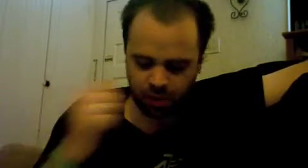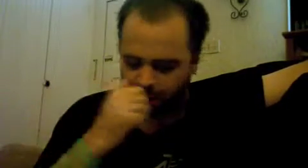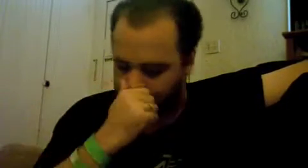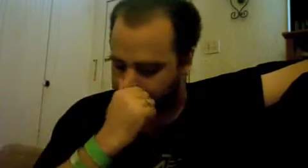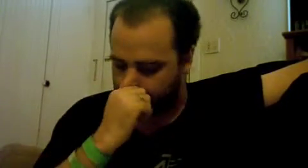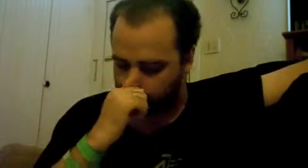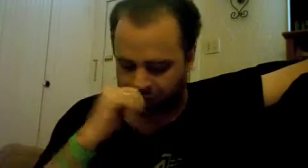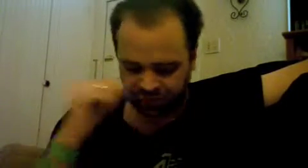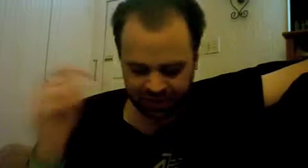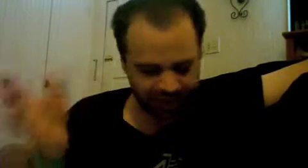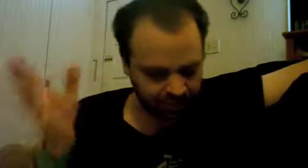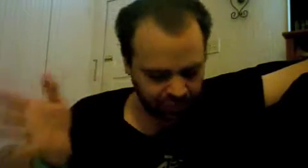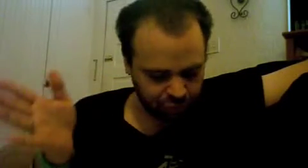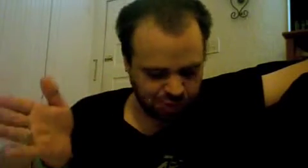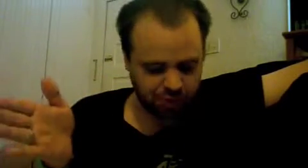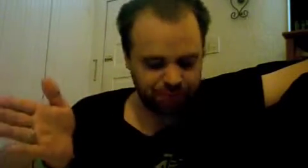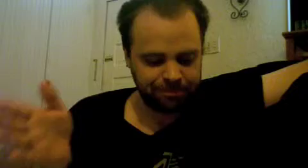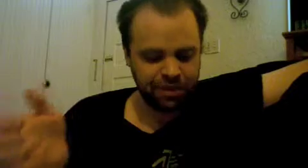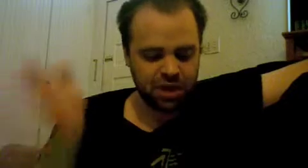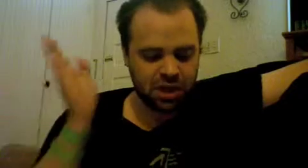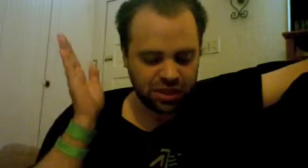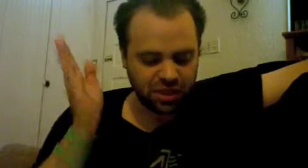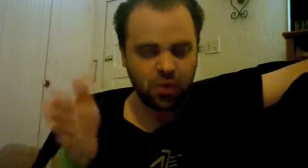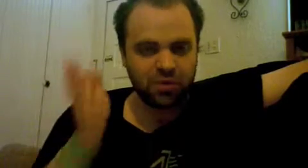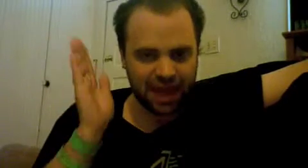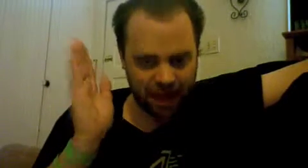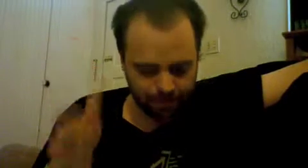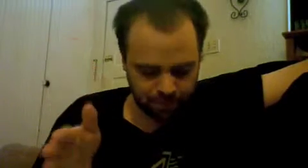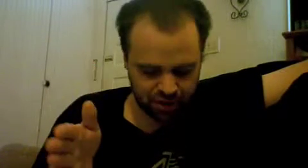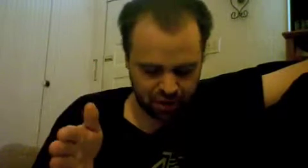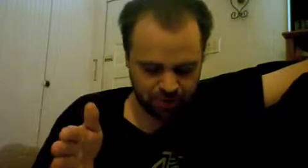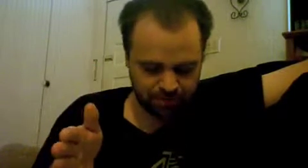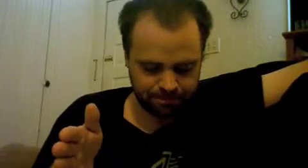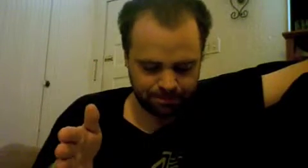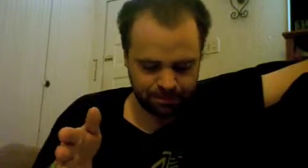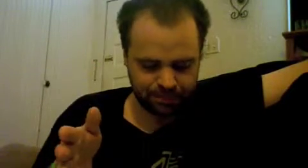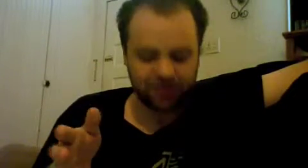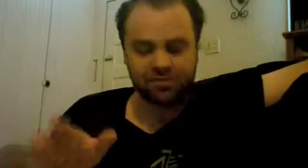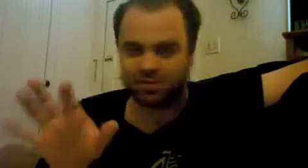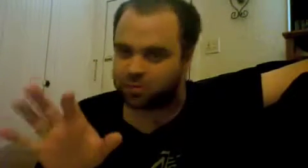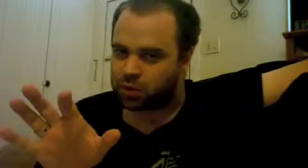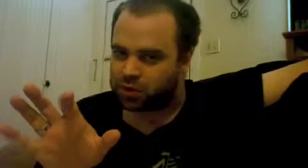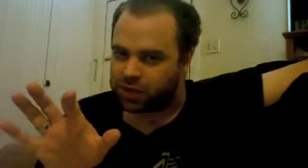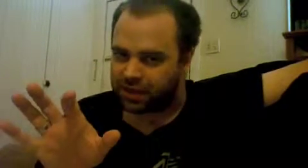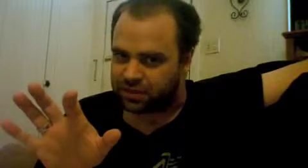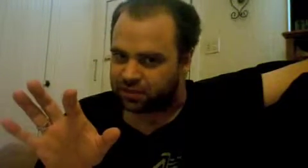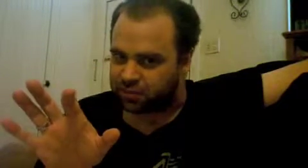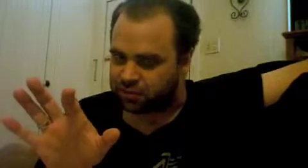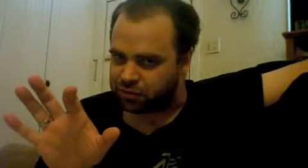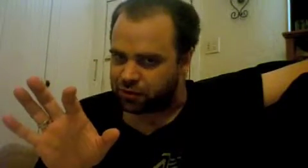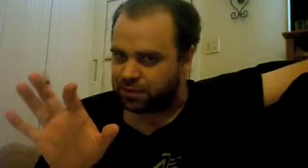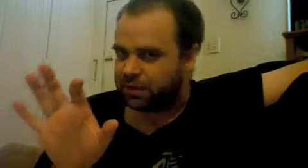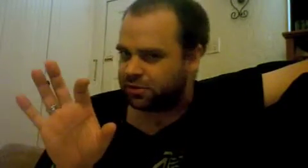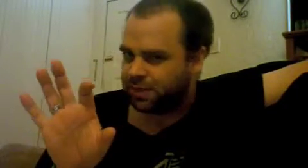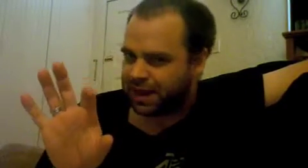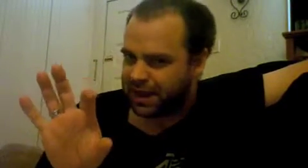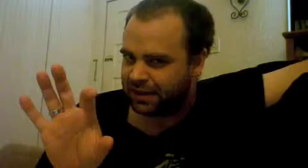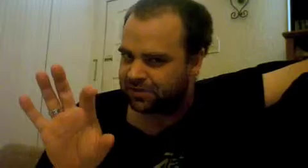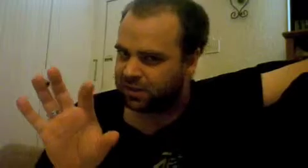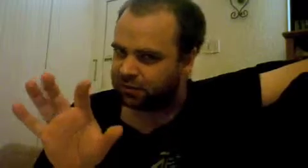where I wanted to end on 21 though the embryo because this is where you get the description of what he means by in itself